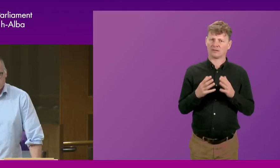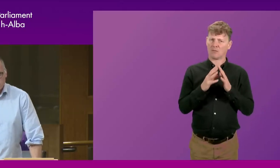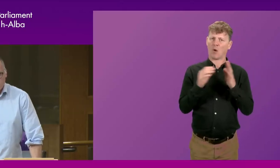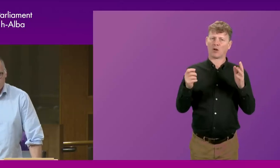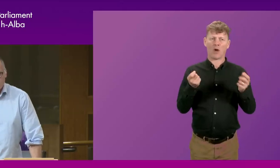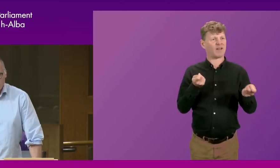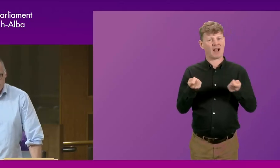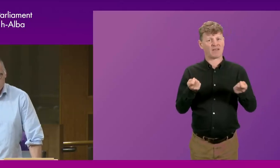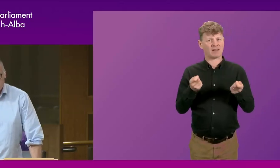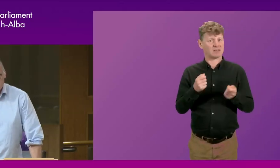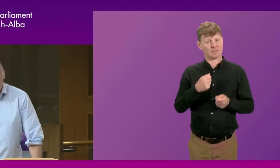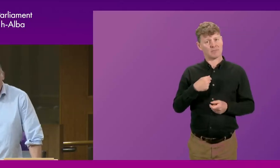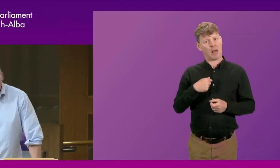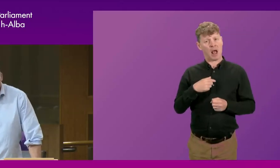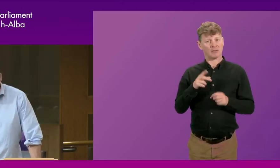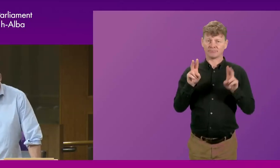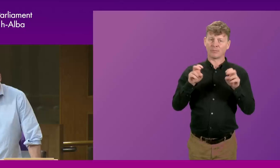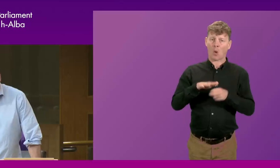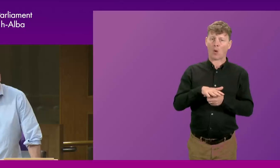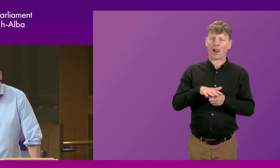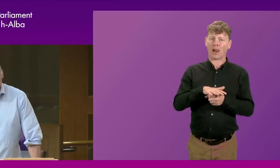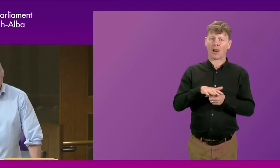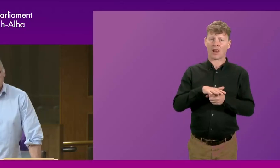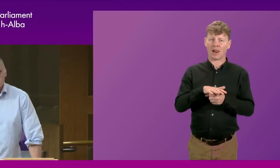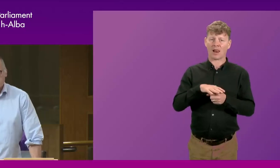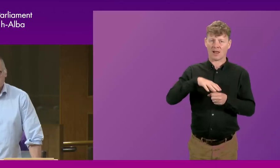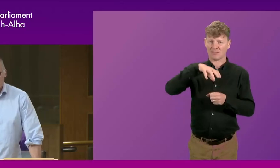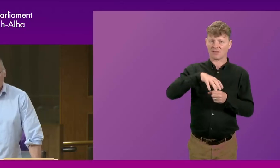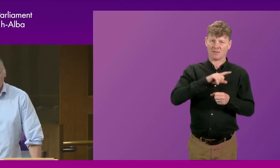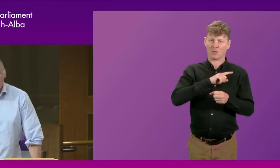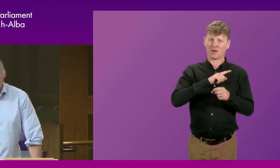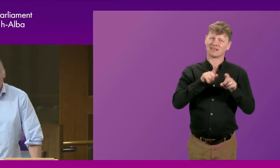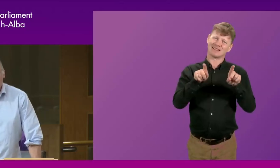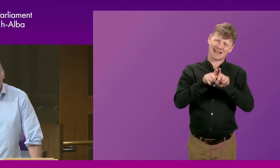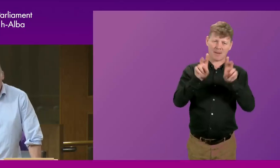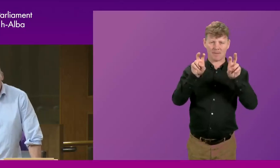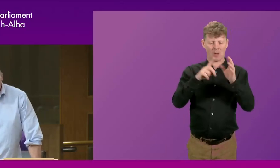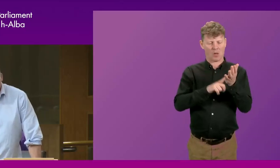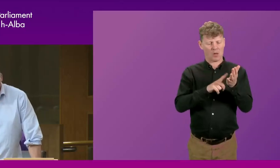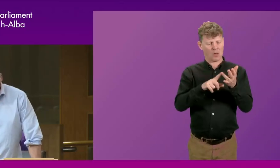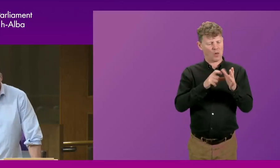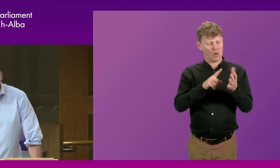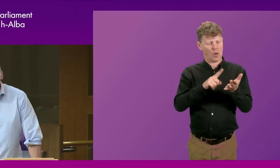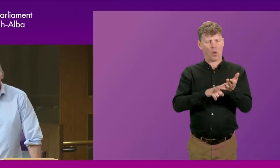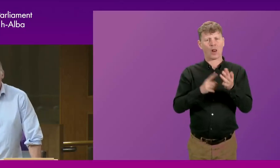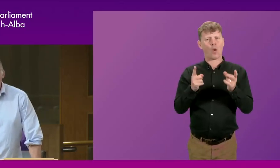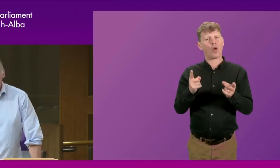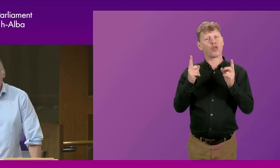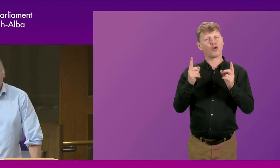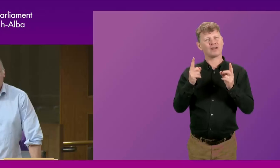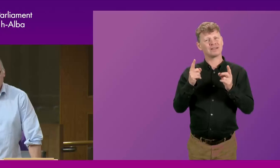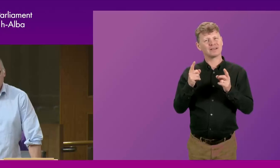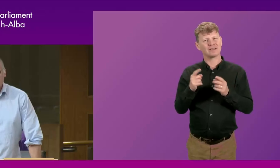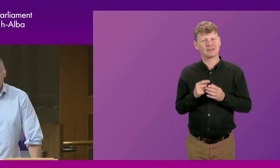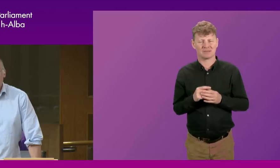that's my local area, because they're in the same so-called local authority. And